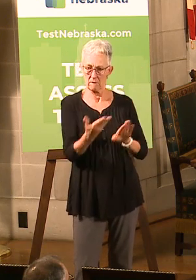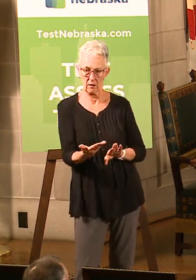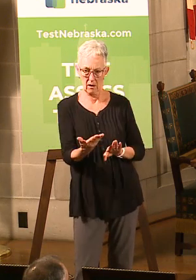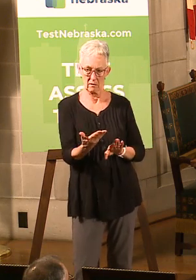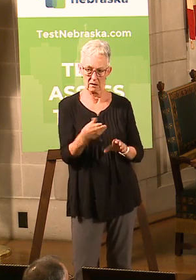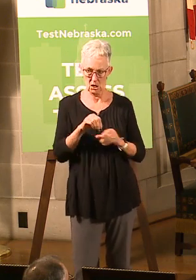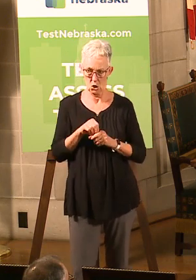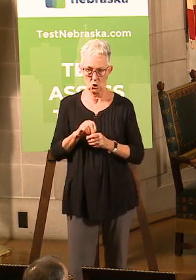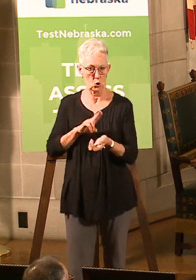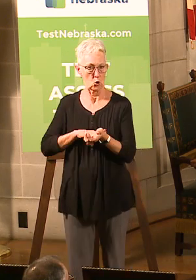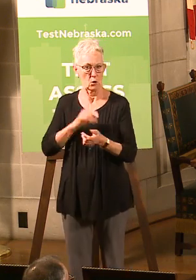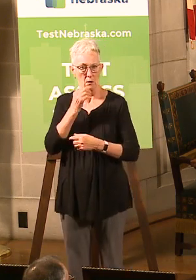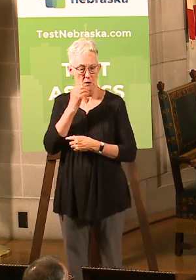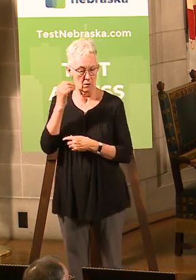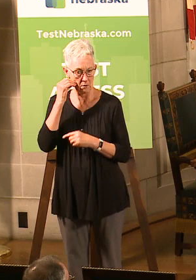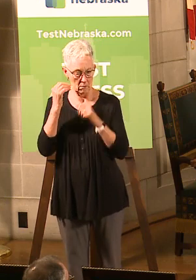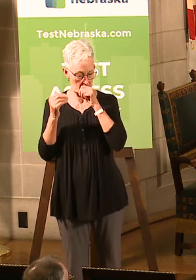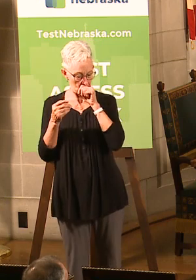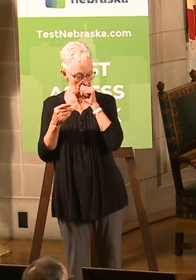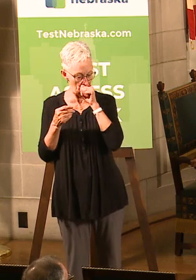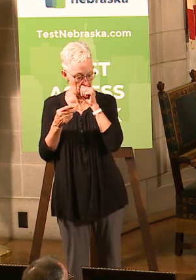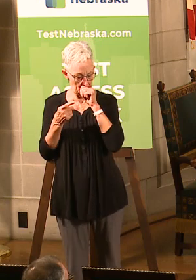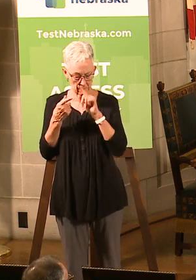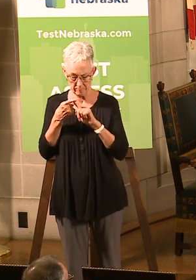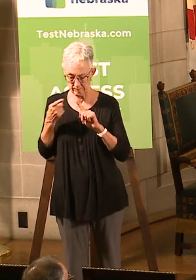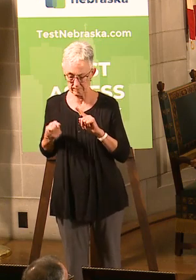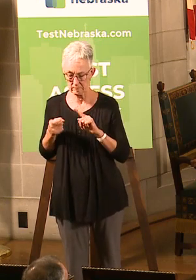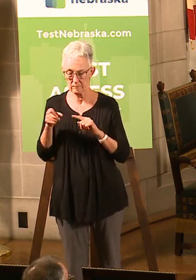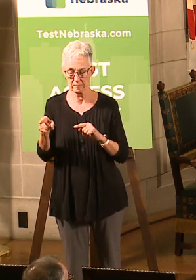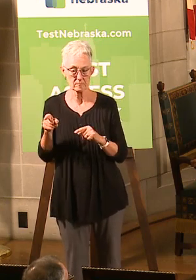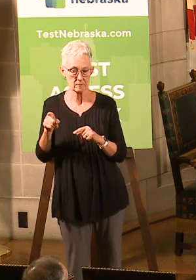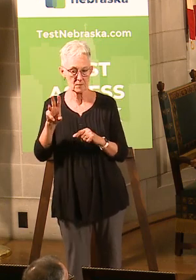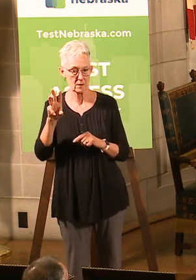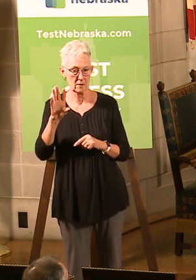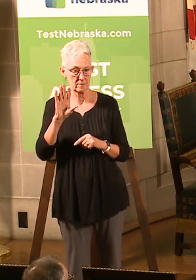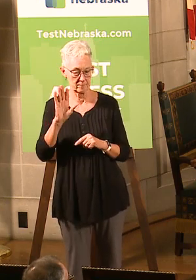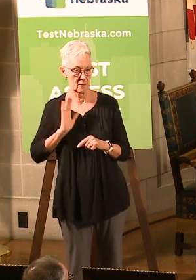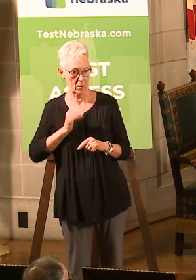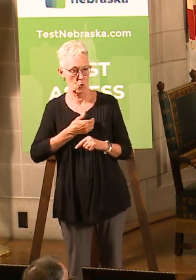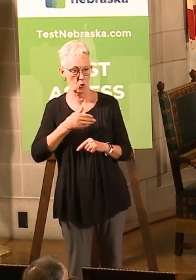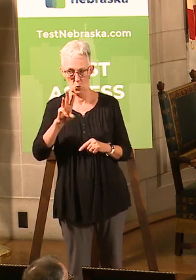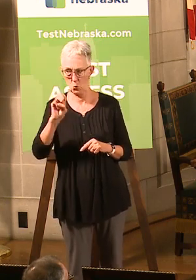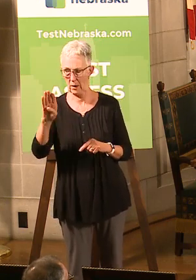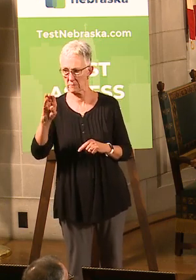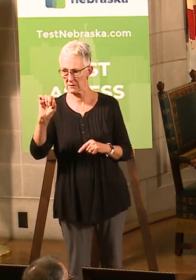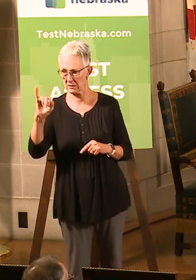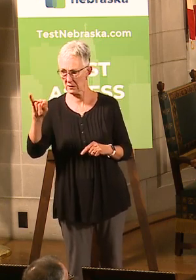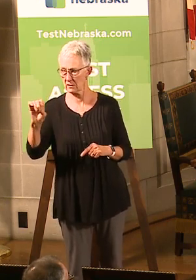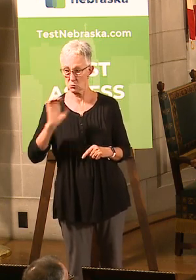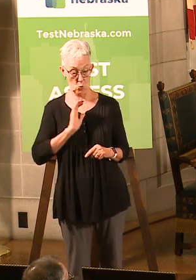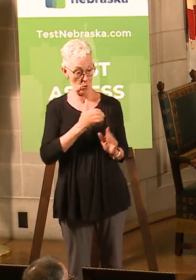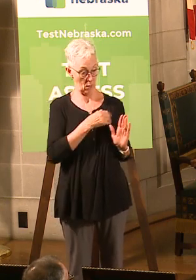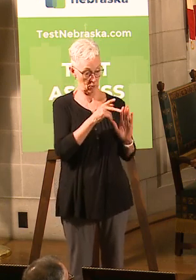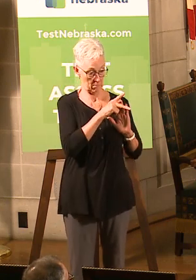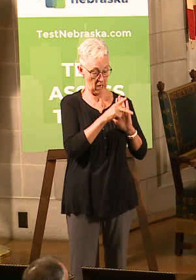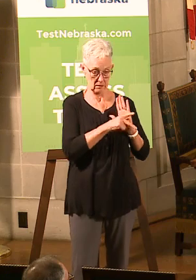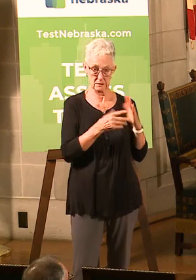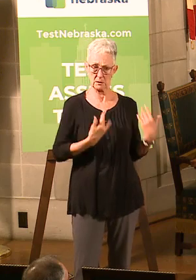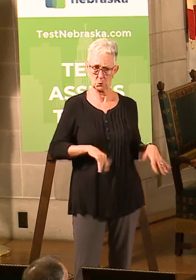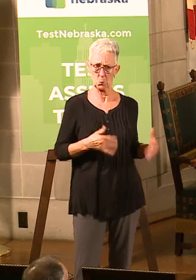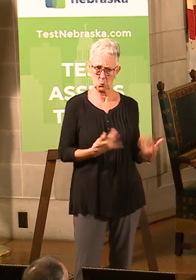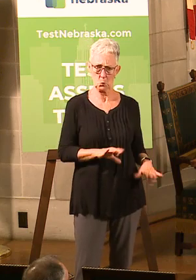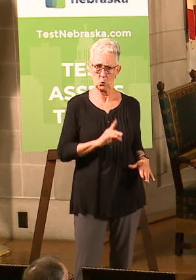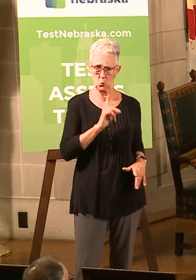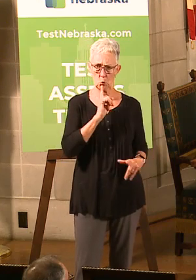per 1,000 residents. So Nebraska's policies actually have worked very well to be able to help protect